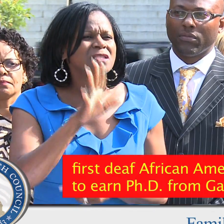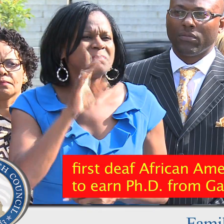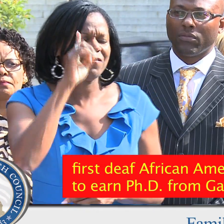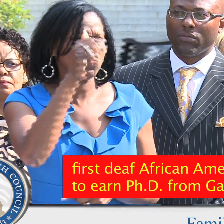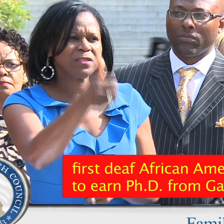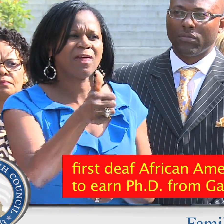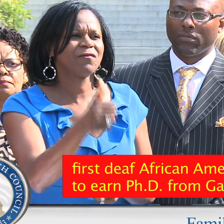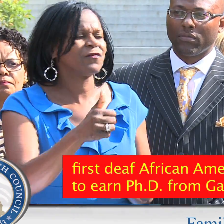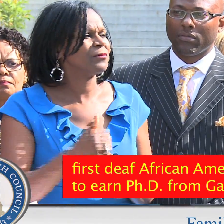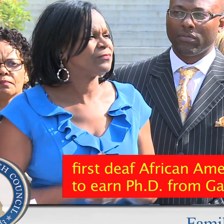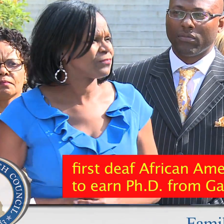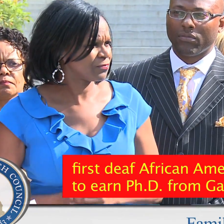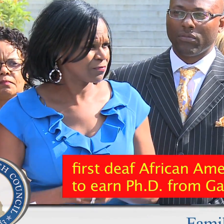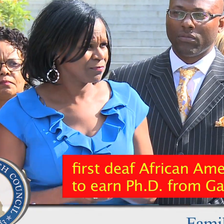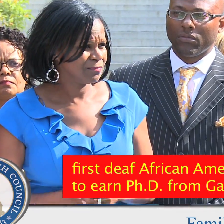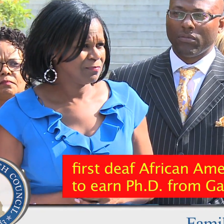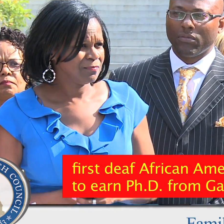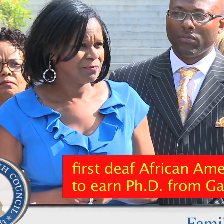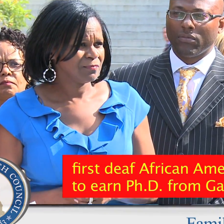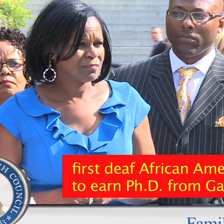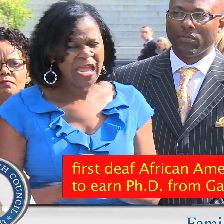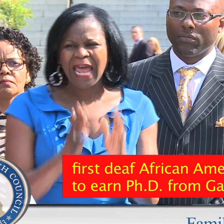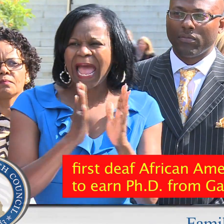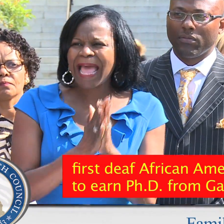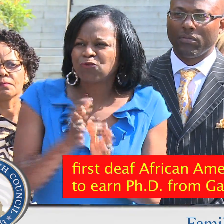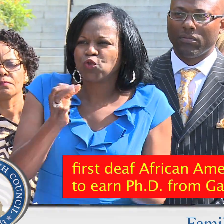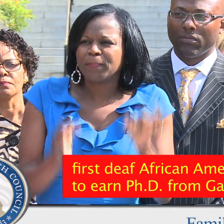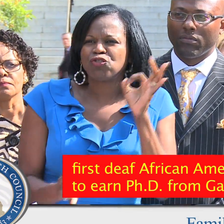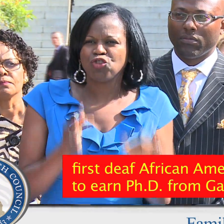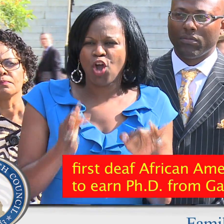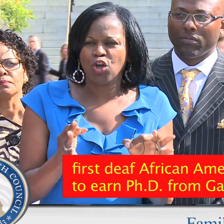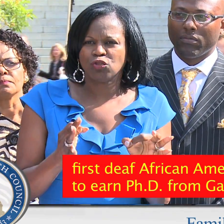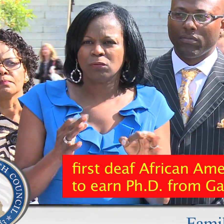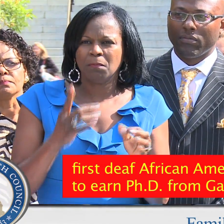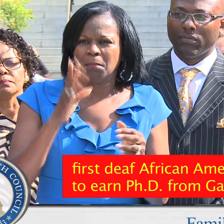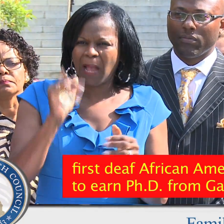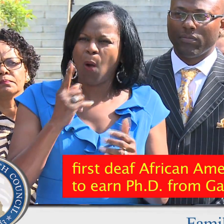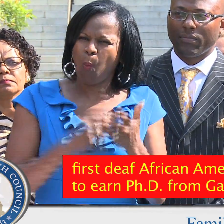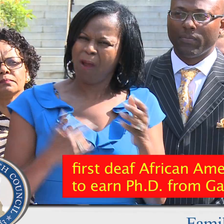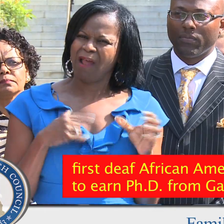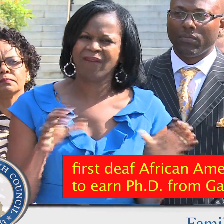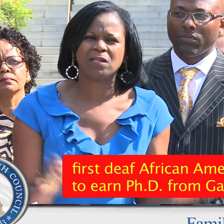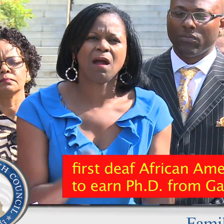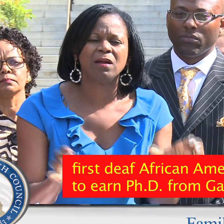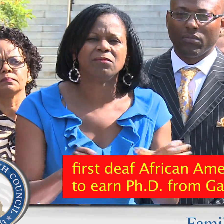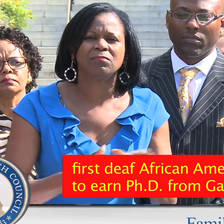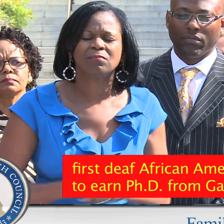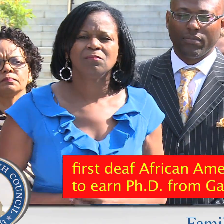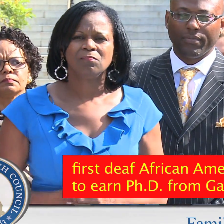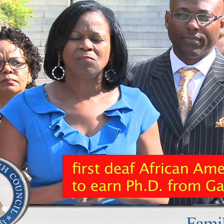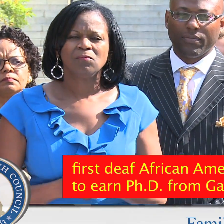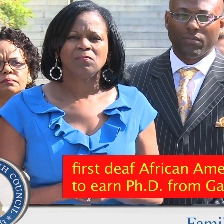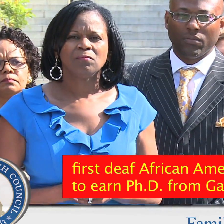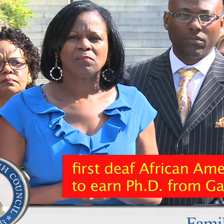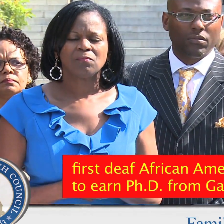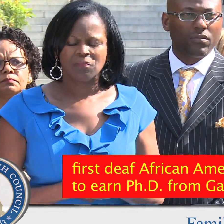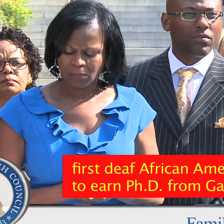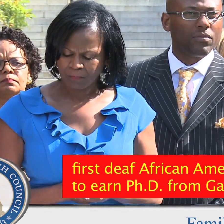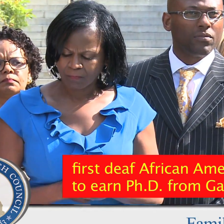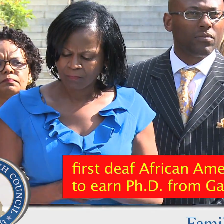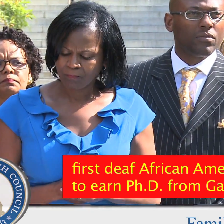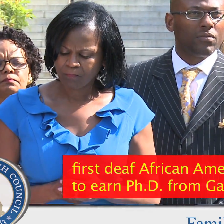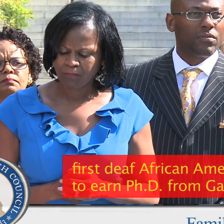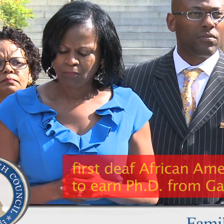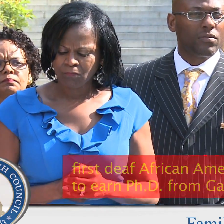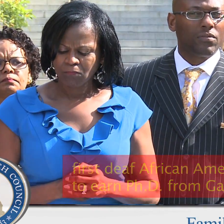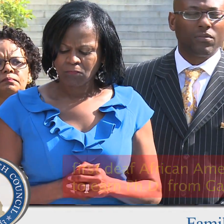My record at Gallaudet University speaks for itself. And I ask to be judged by what I have done.